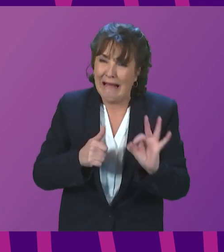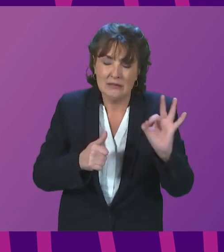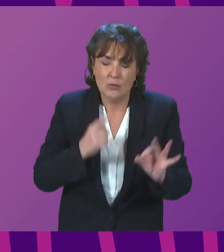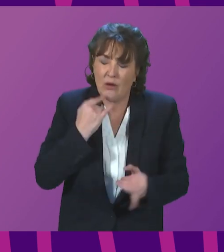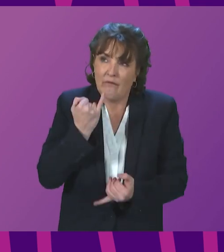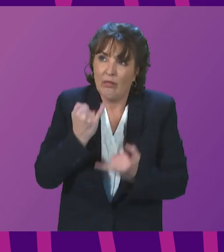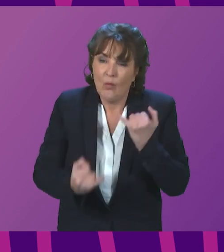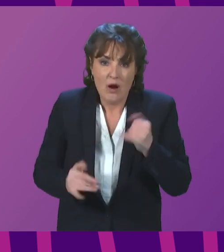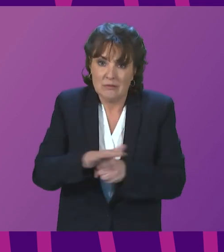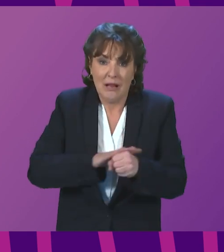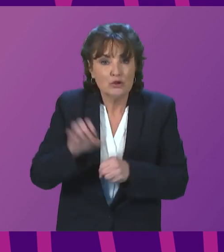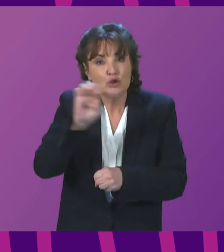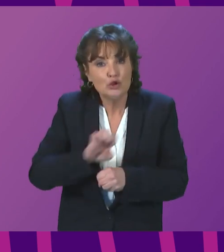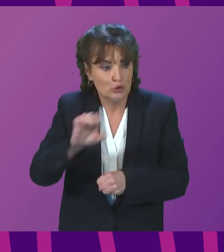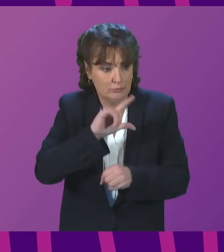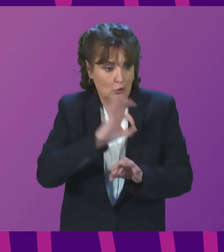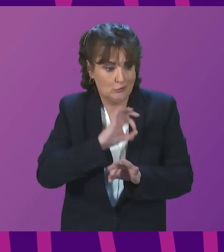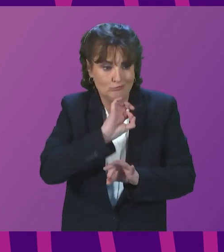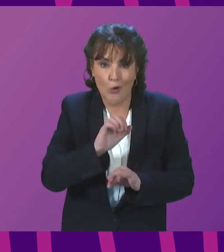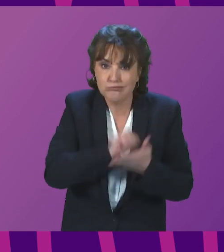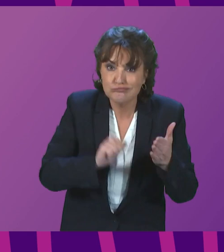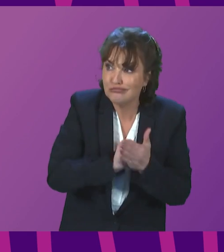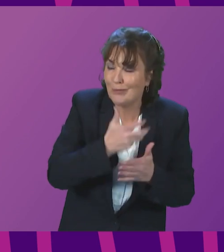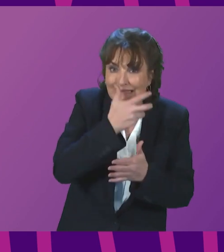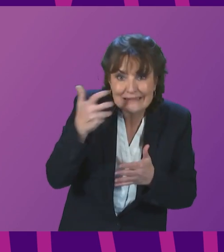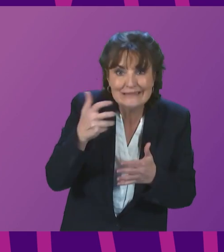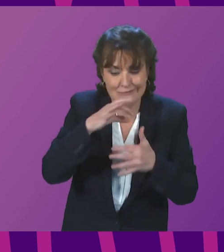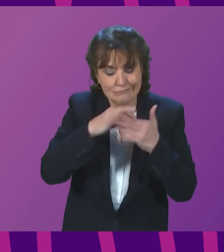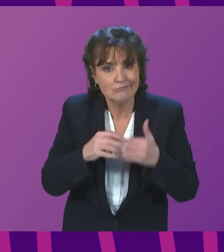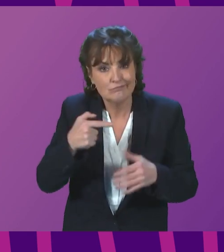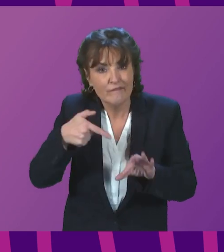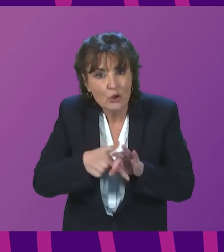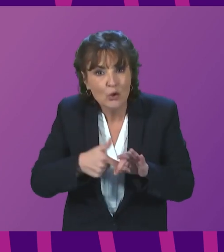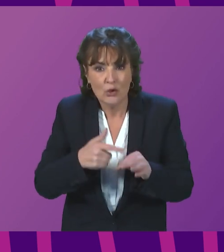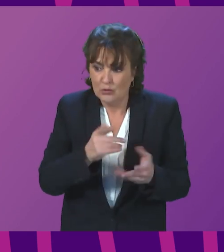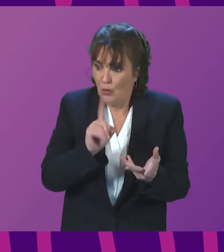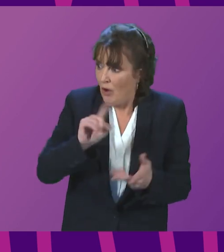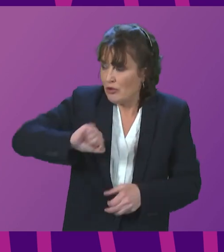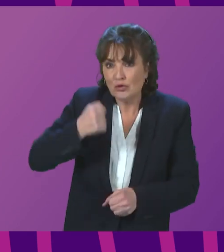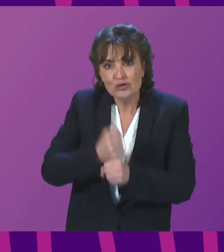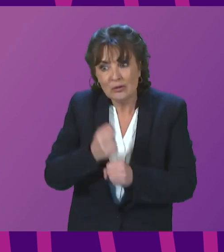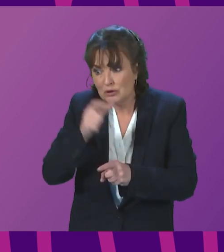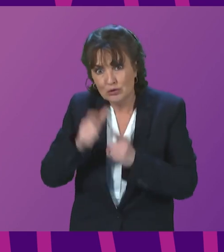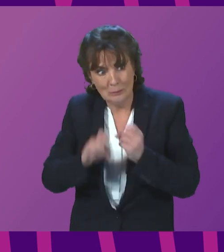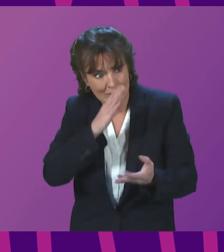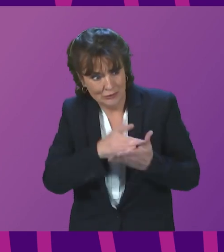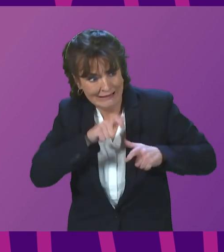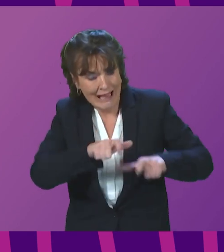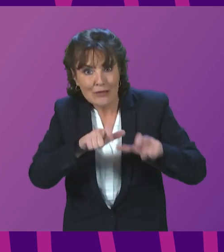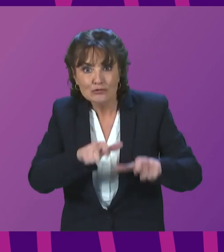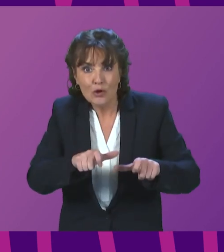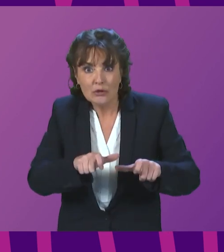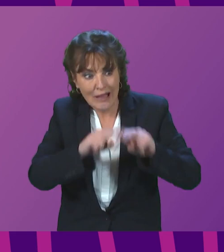communities in Europe, what can the Scottish Government do to urgently ensure that these vital insulation installations can continue? you. First Minister.